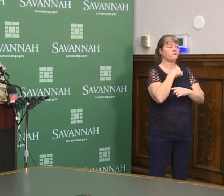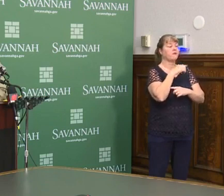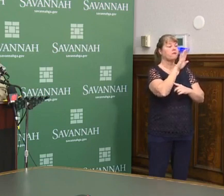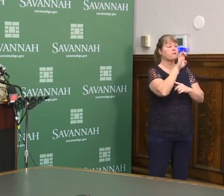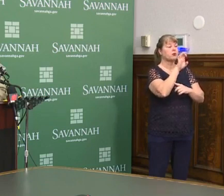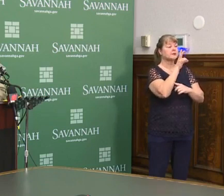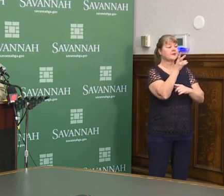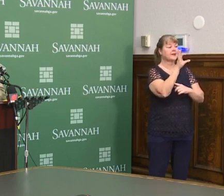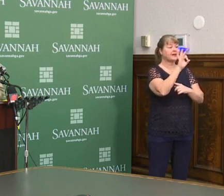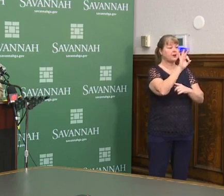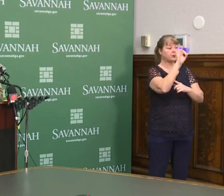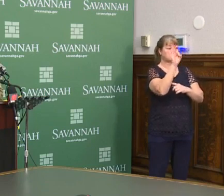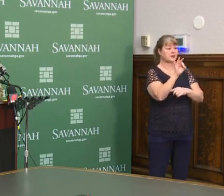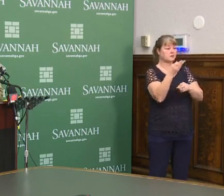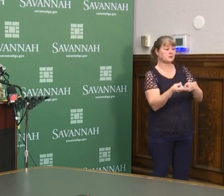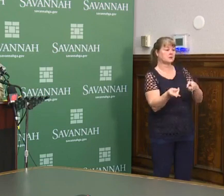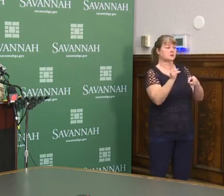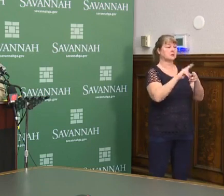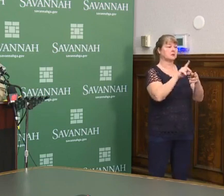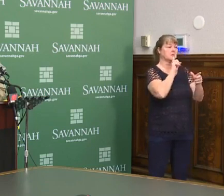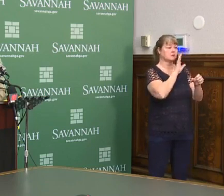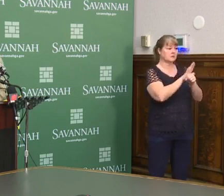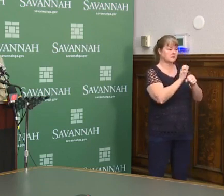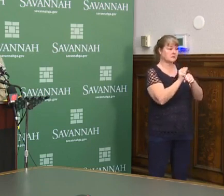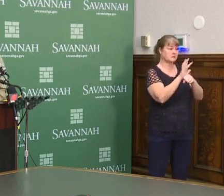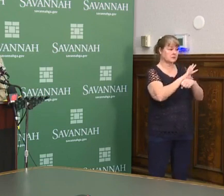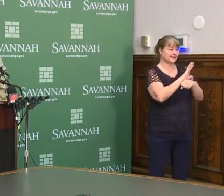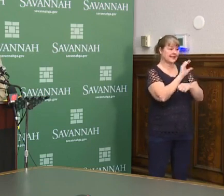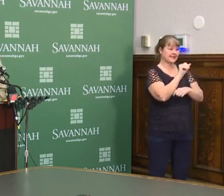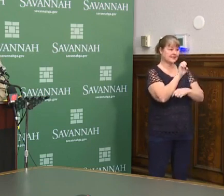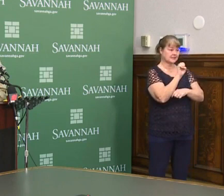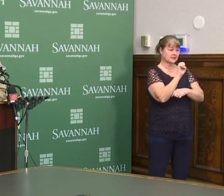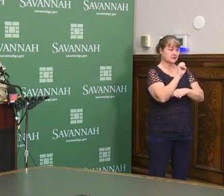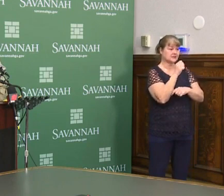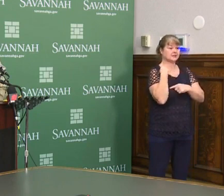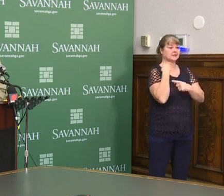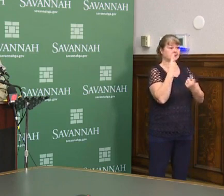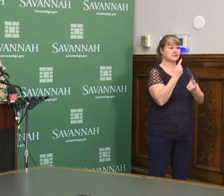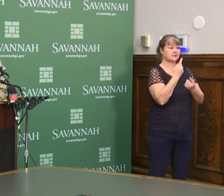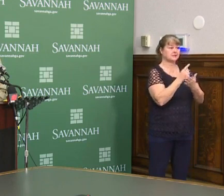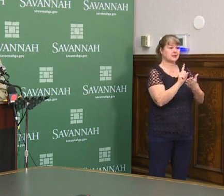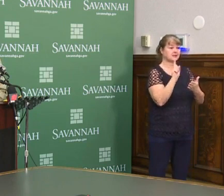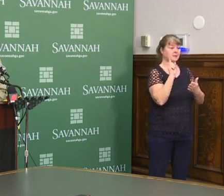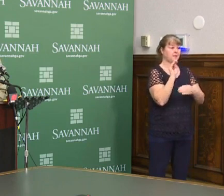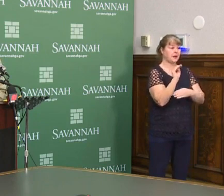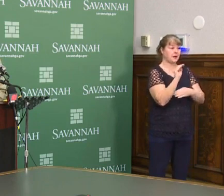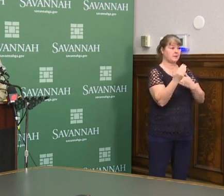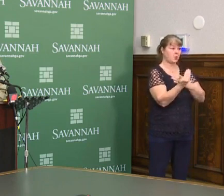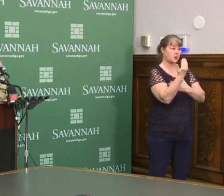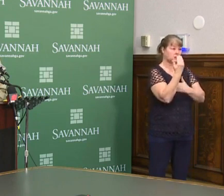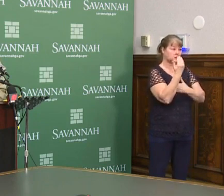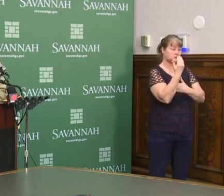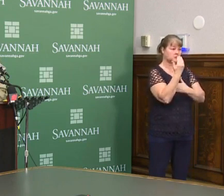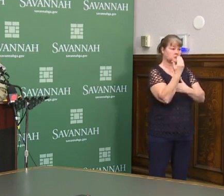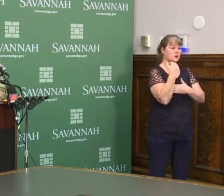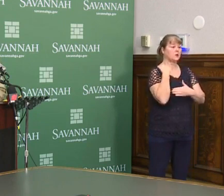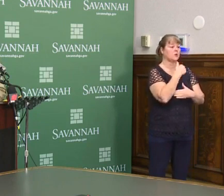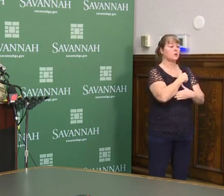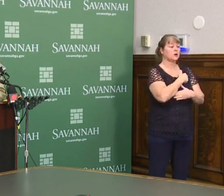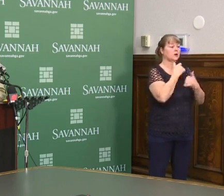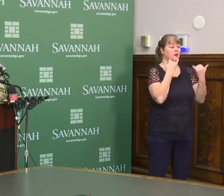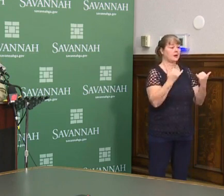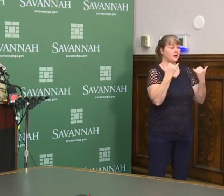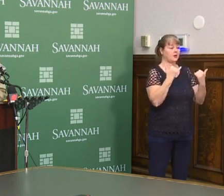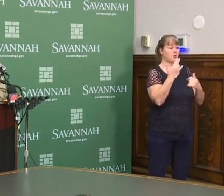% increase in confirmed COVID-19 cases since last Monday morning. We are now